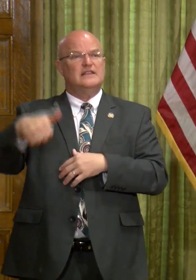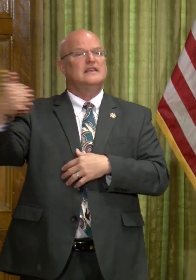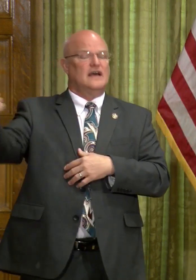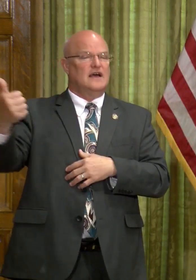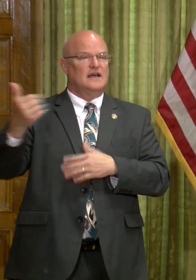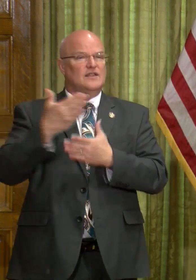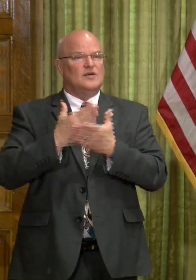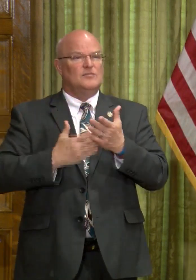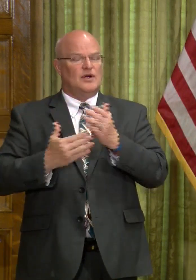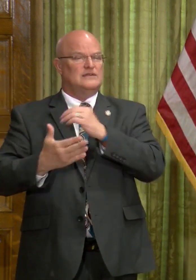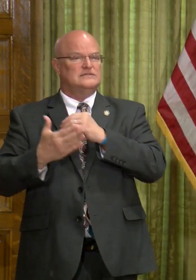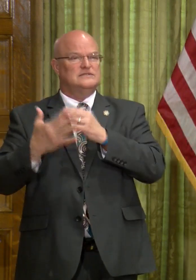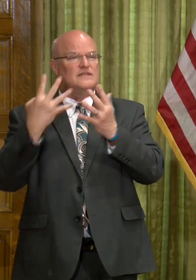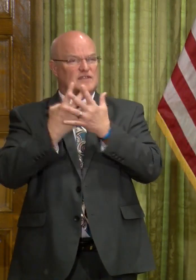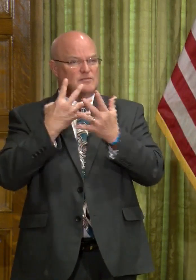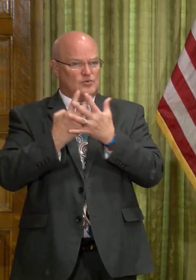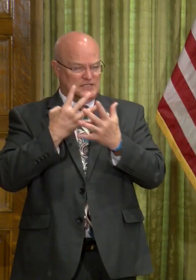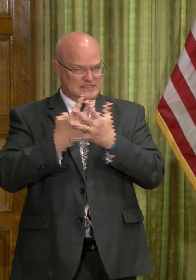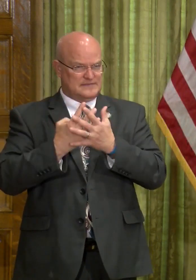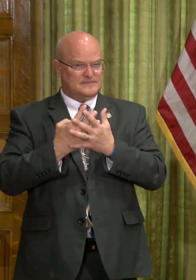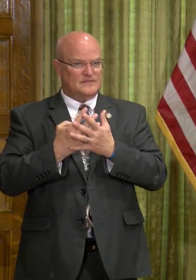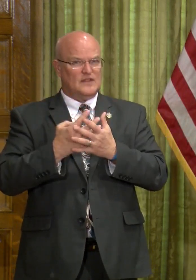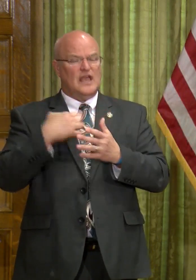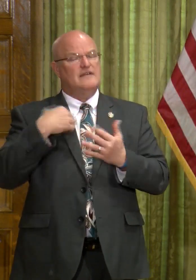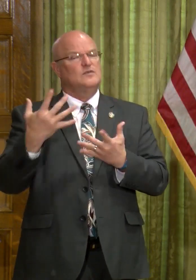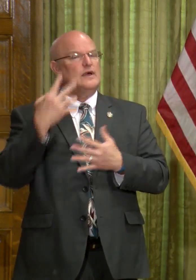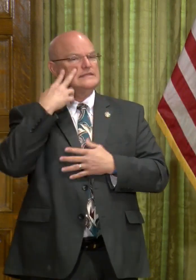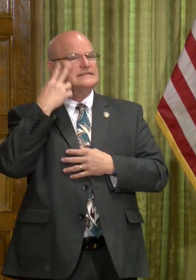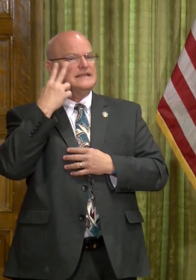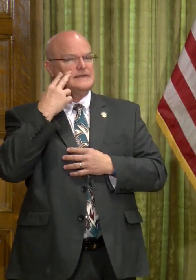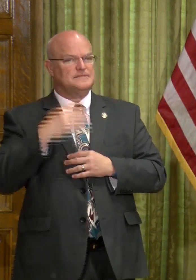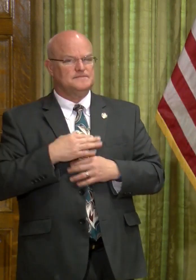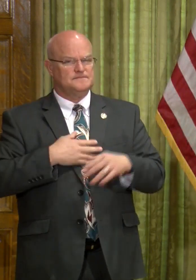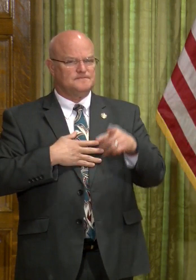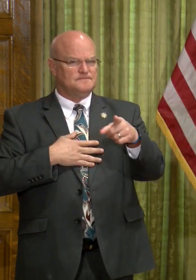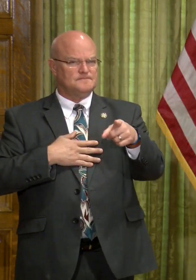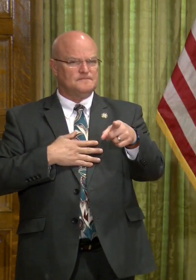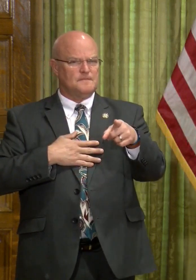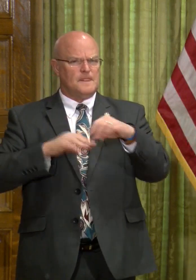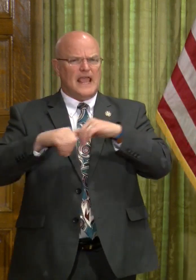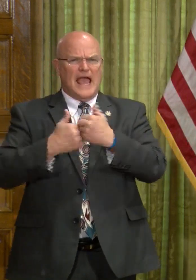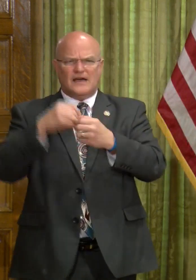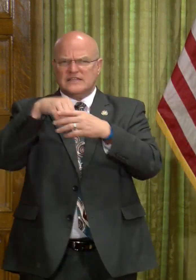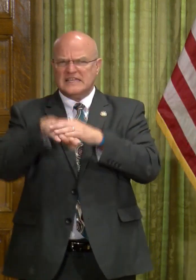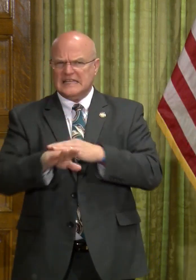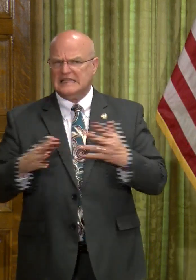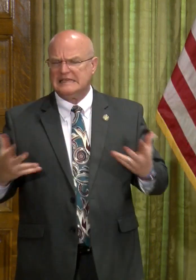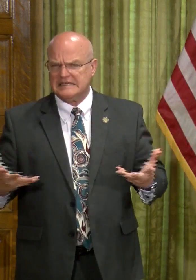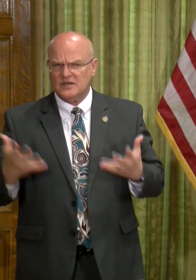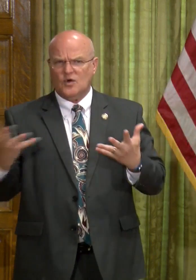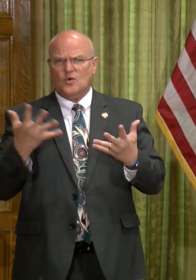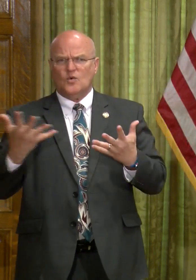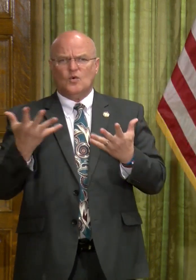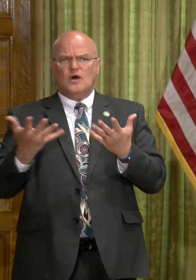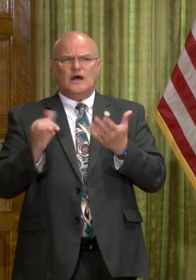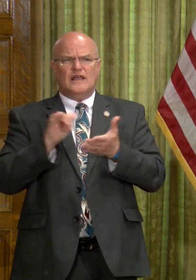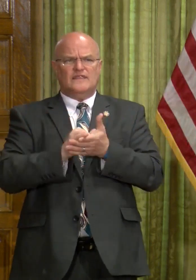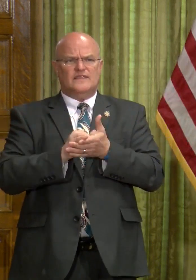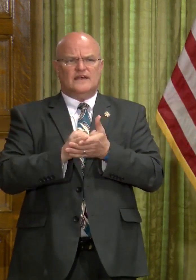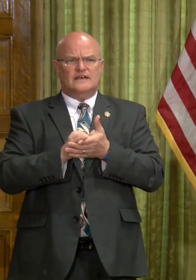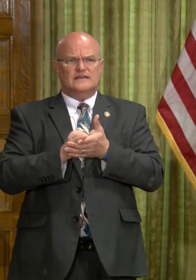impacting any other barracks. We'll have to wait and see. Do we know yet how we got in there, or what the,